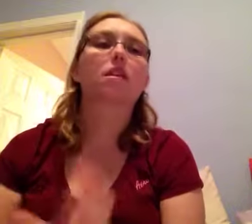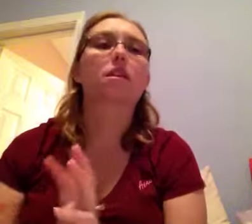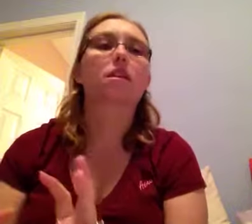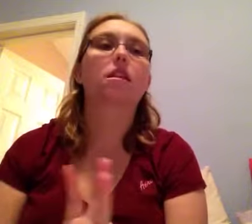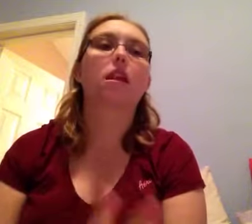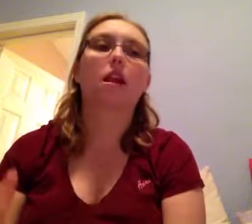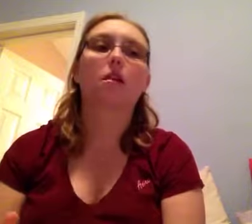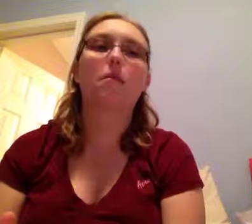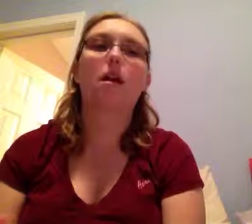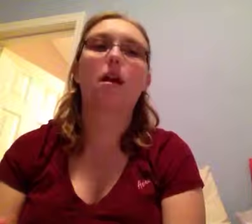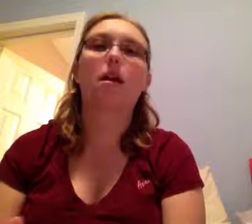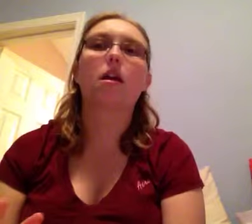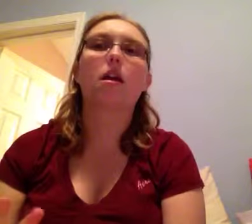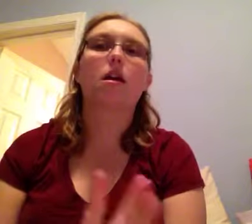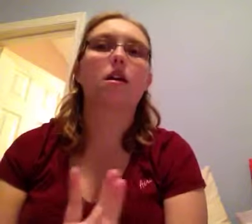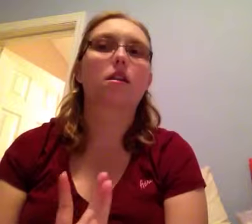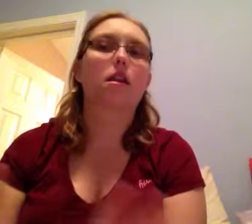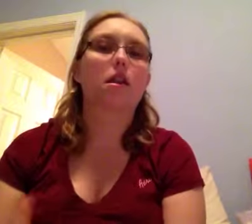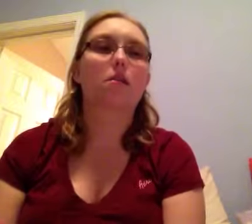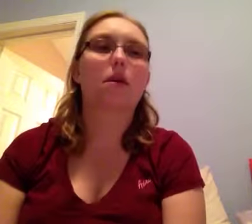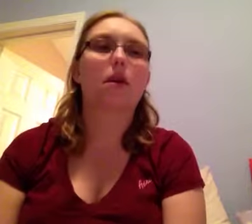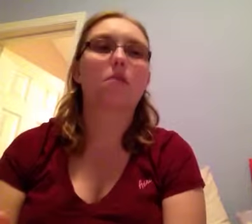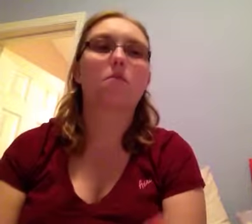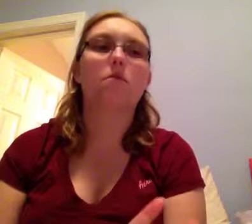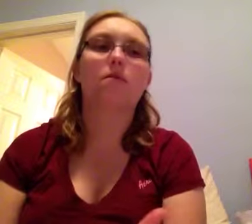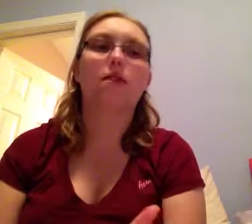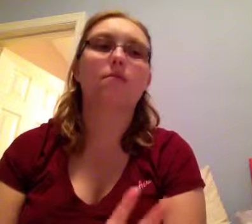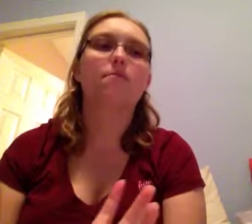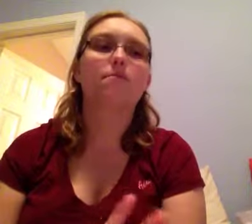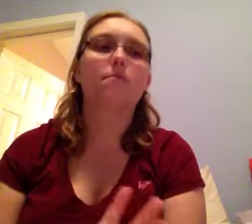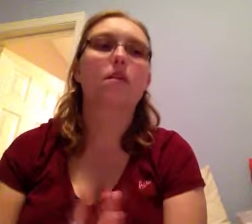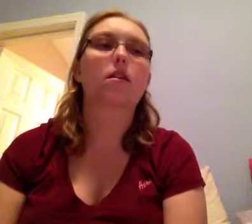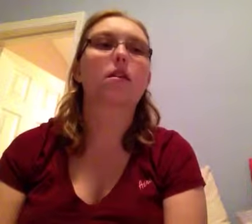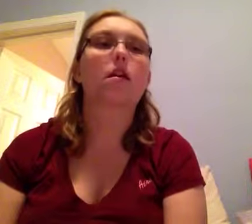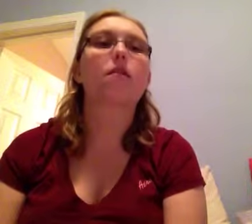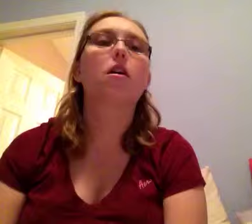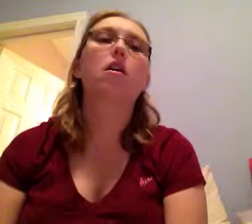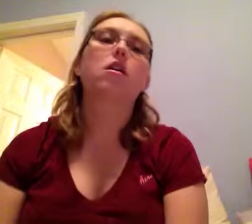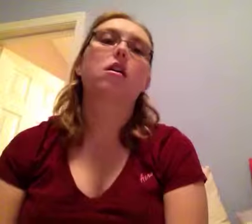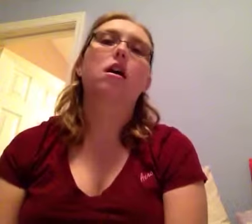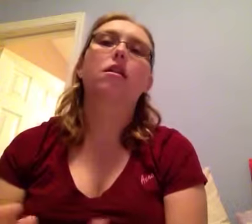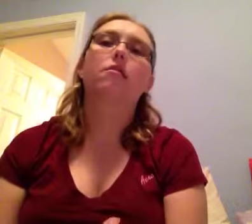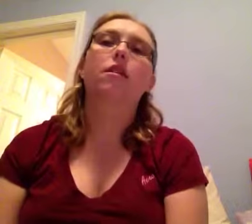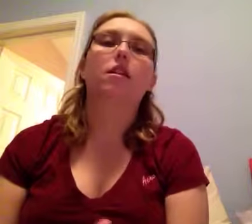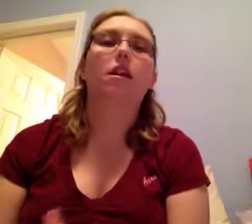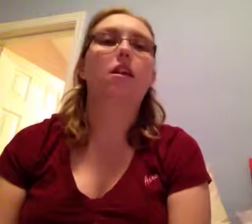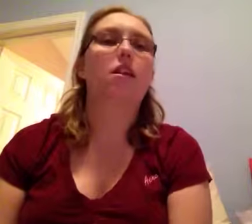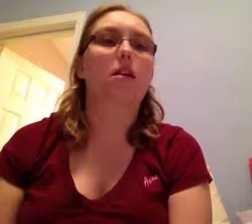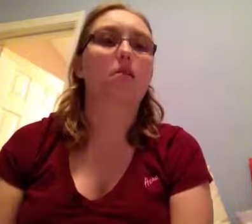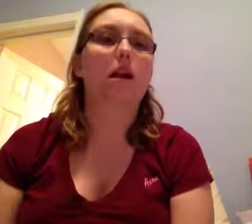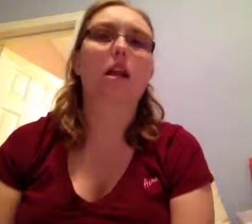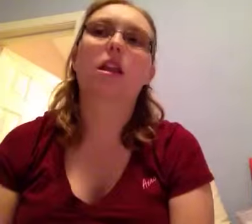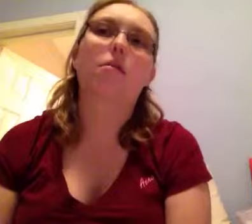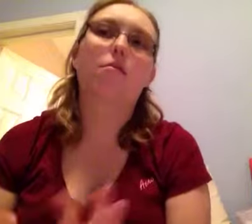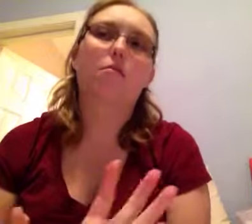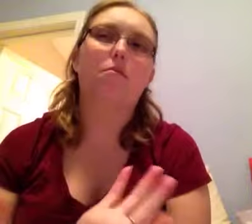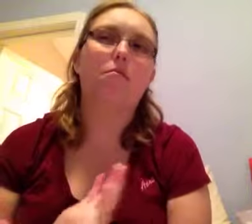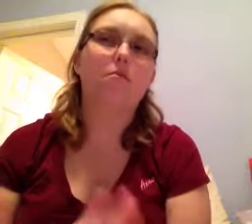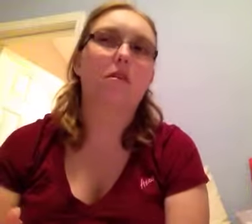this is an anime. It's an anime movie and stuff. And I rated it a C minus. It was